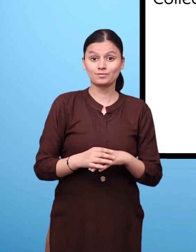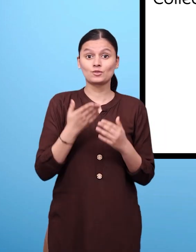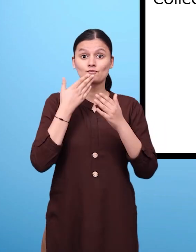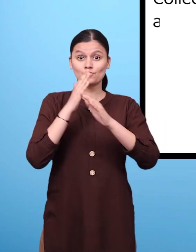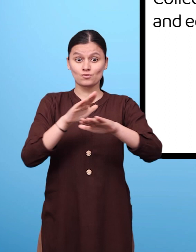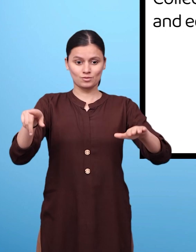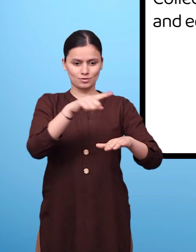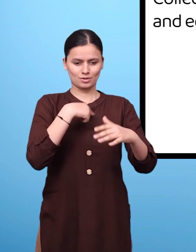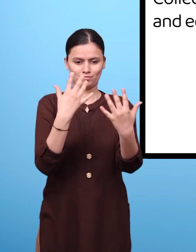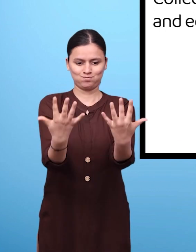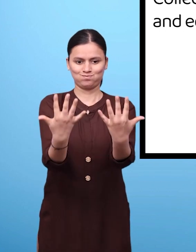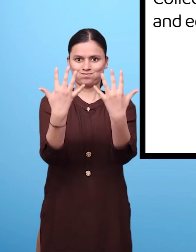corners and edges.